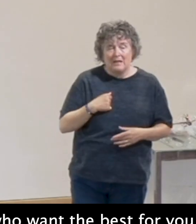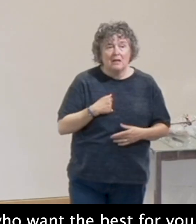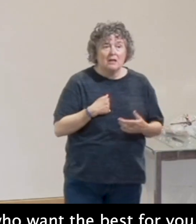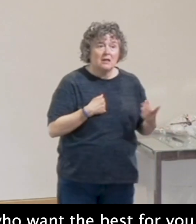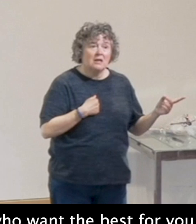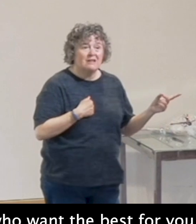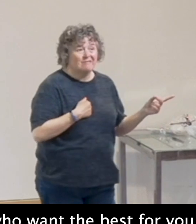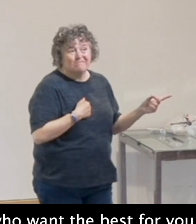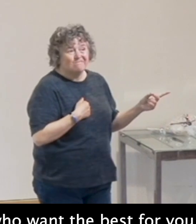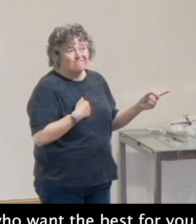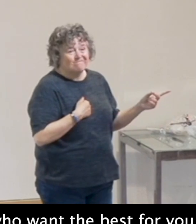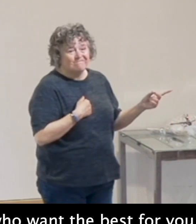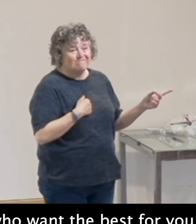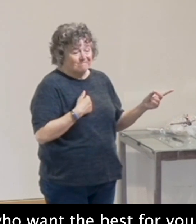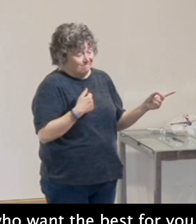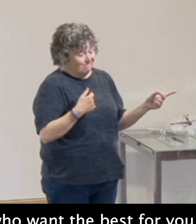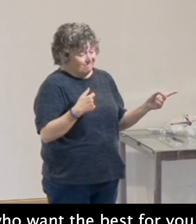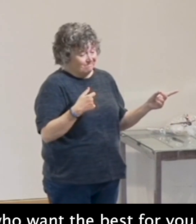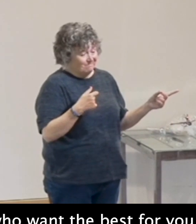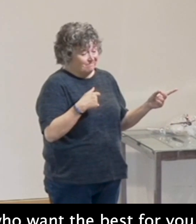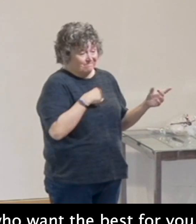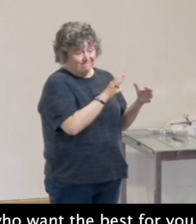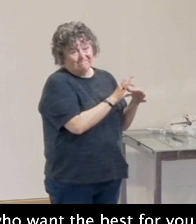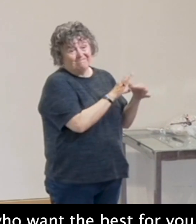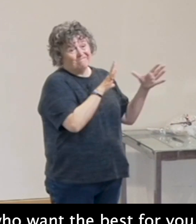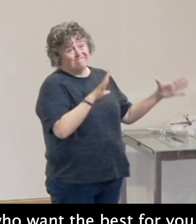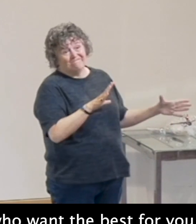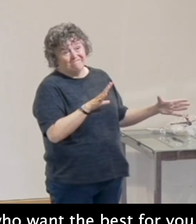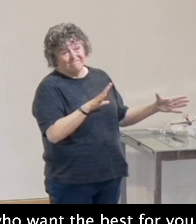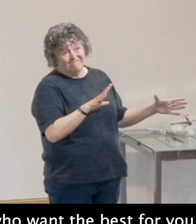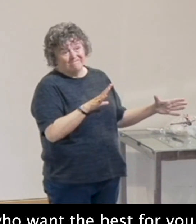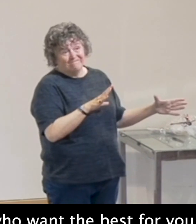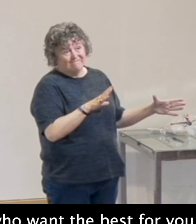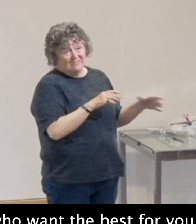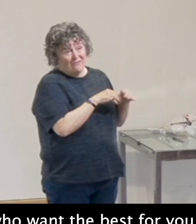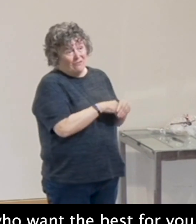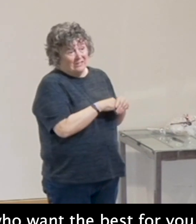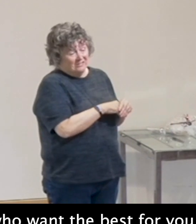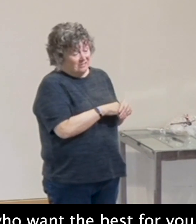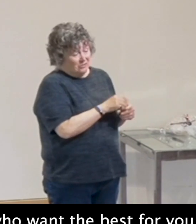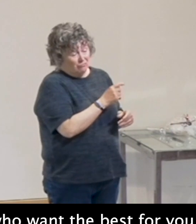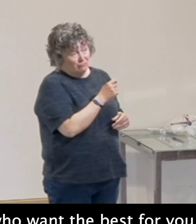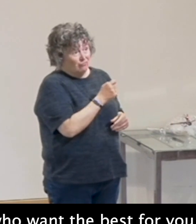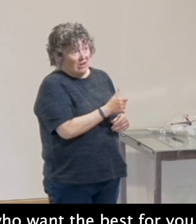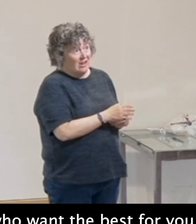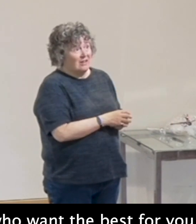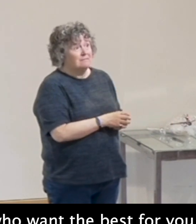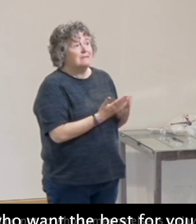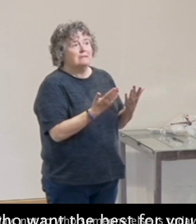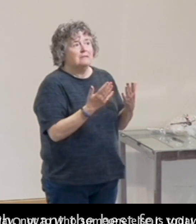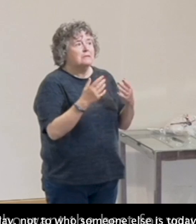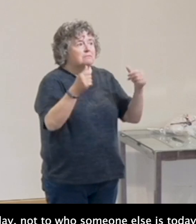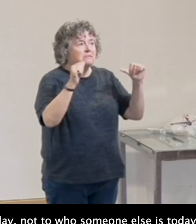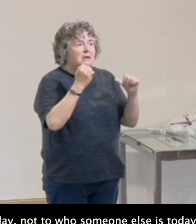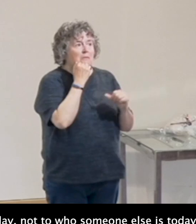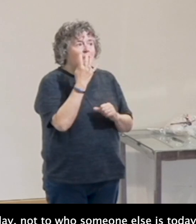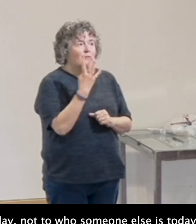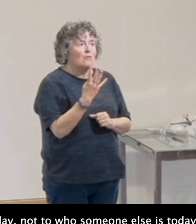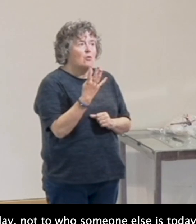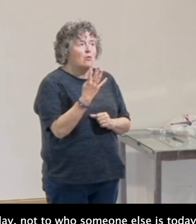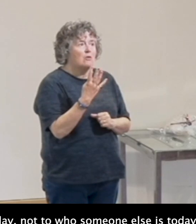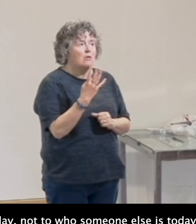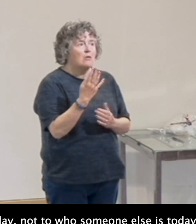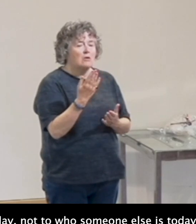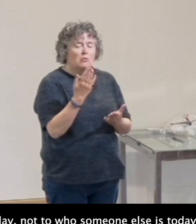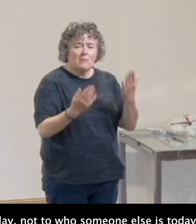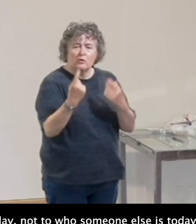They obviously didn't feel I benefited them, because I rarely hear for them at all. So number four, where are we up to? Number